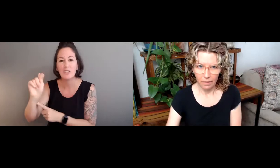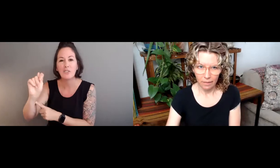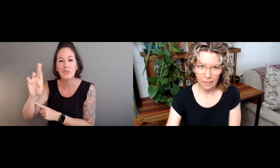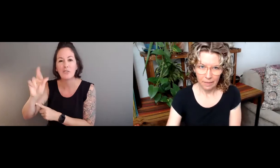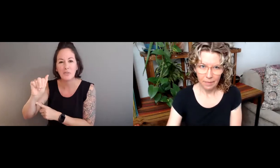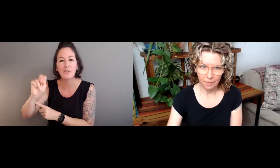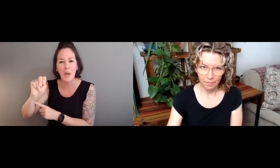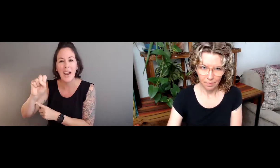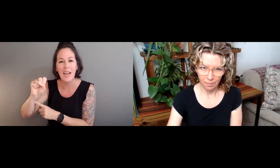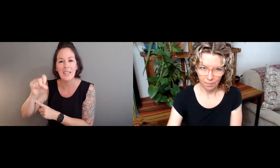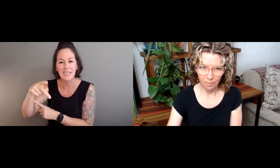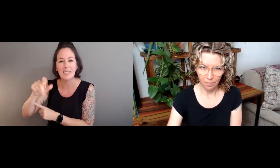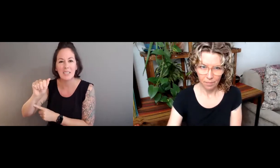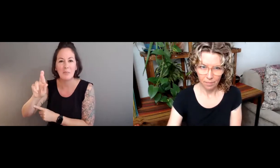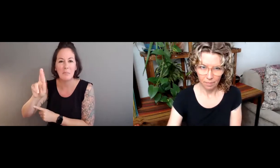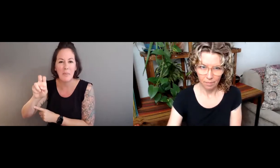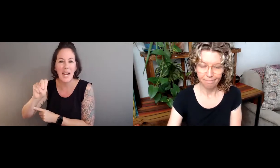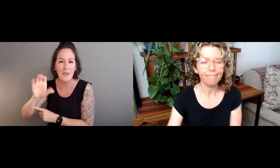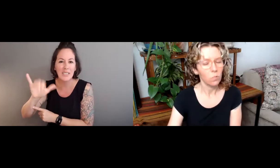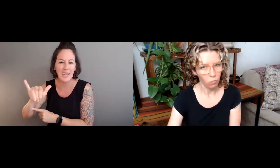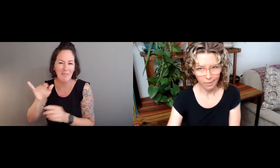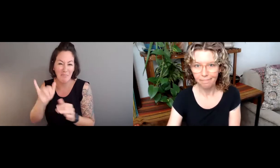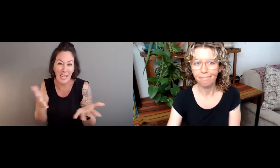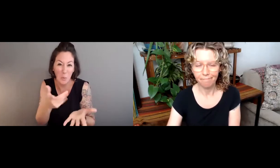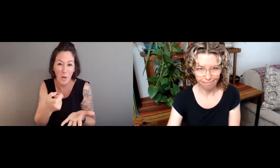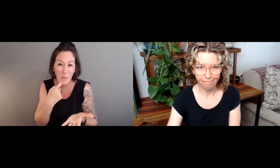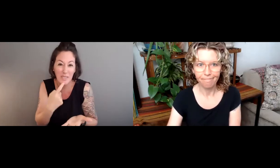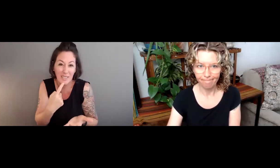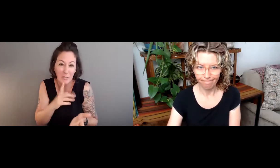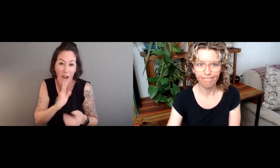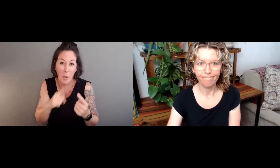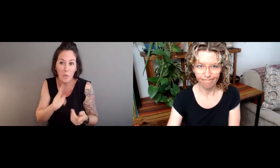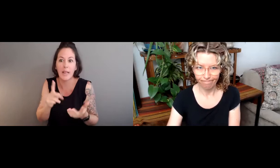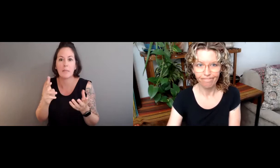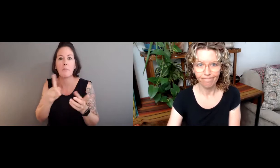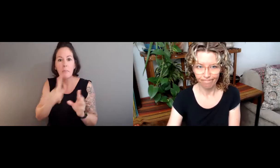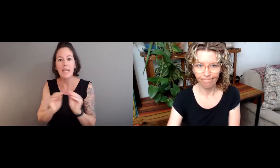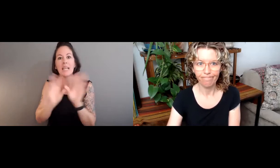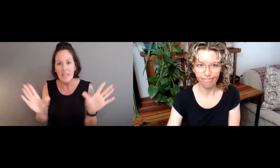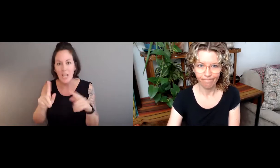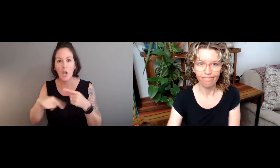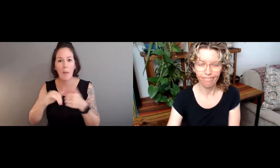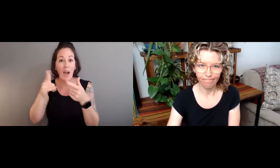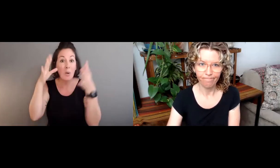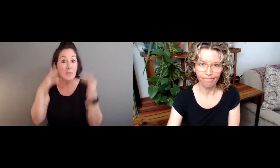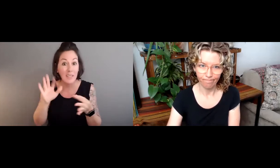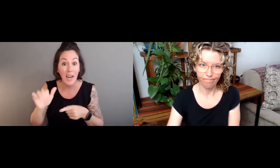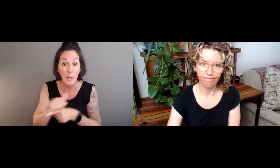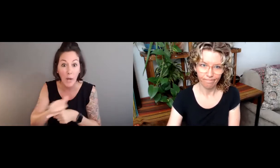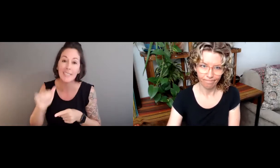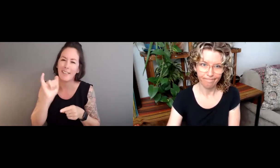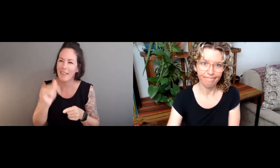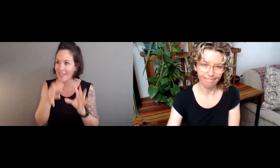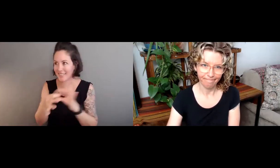Agreed. And to add to that, it also helps with transparency. That's what we often talk